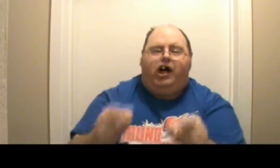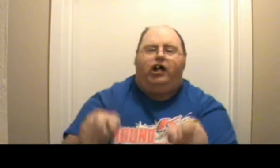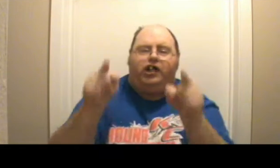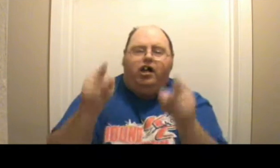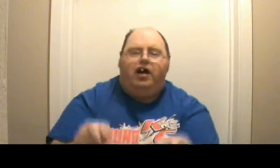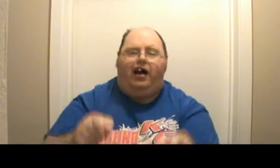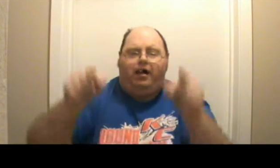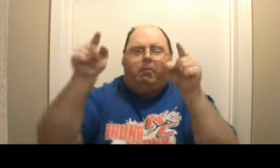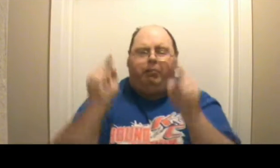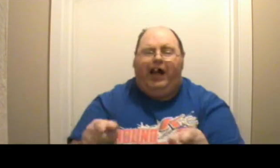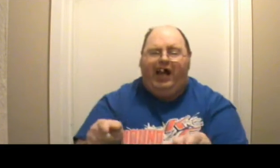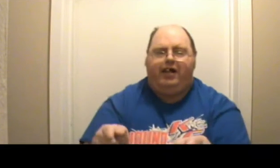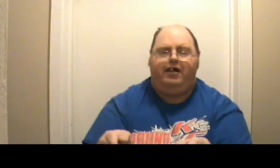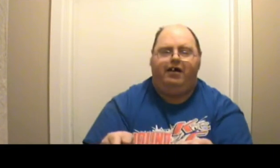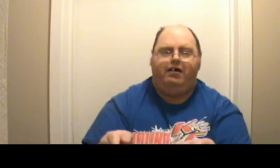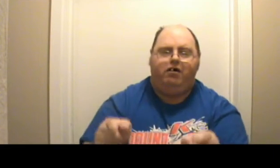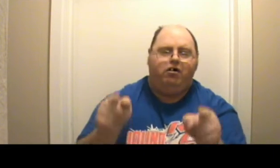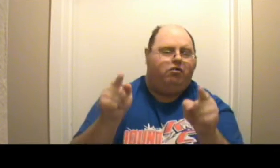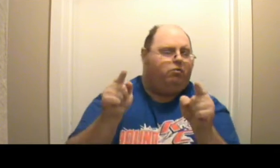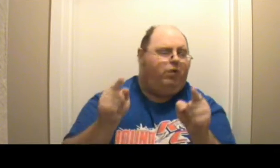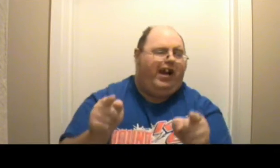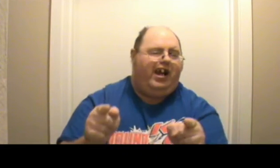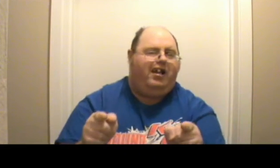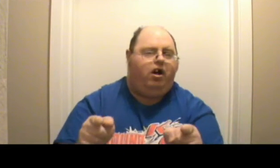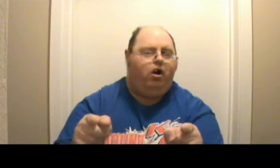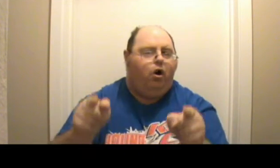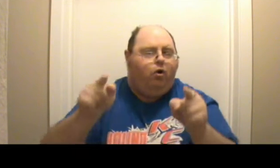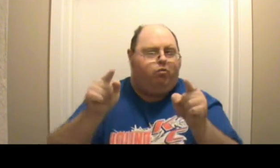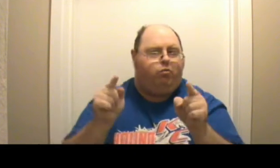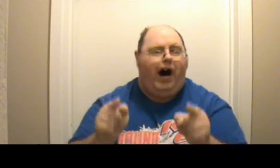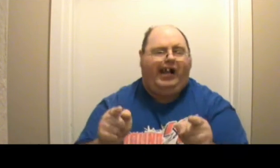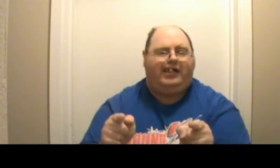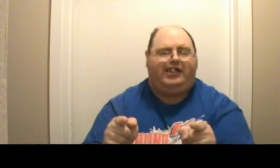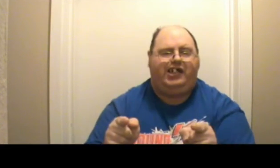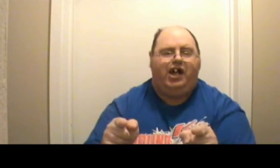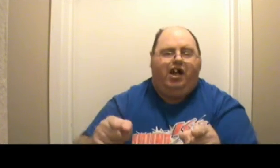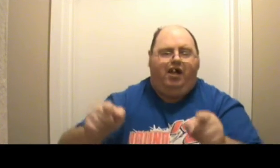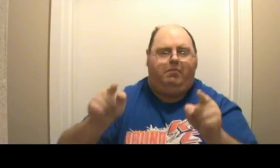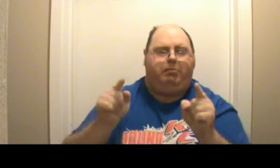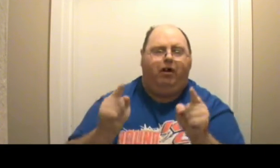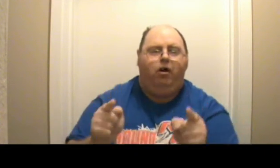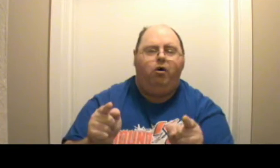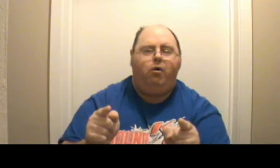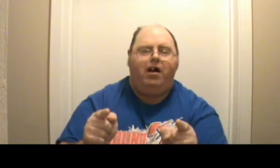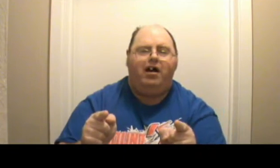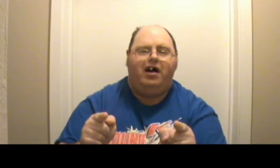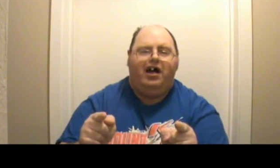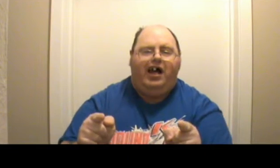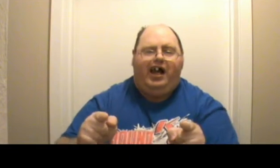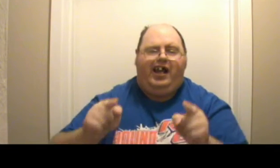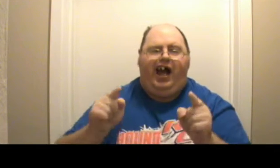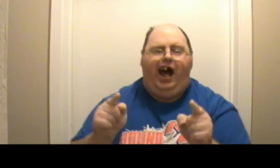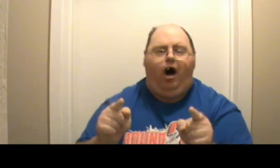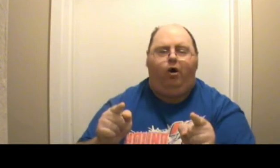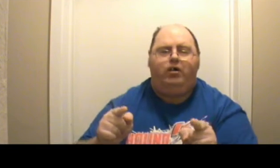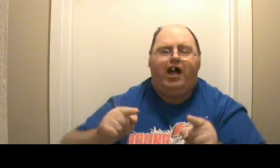does not bleed red white and blue and hound